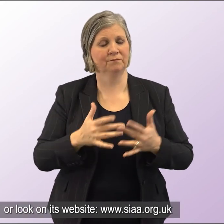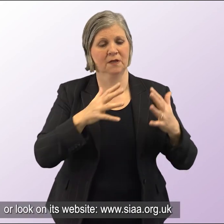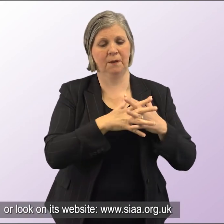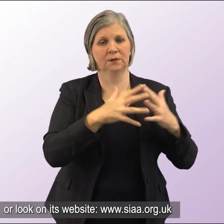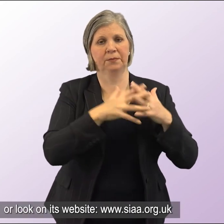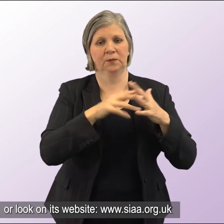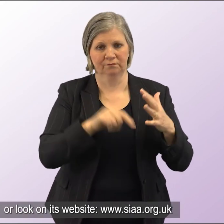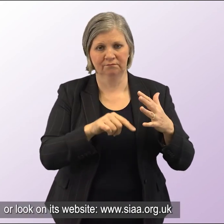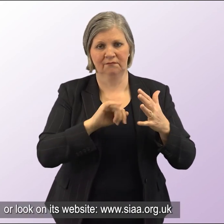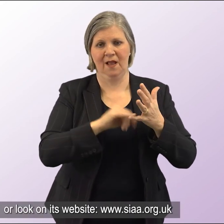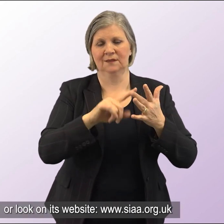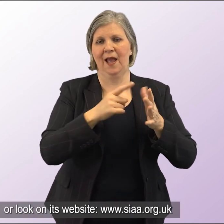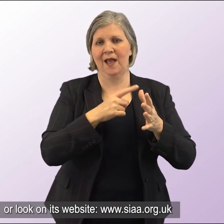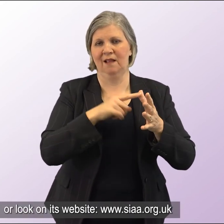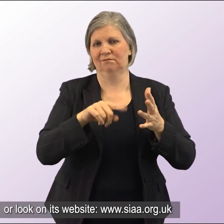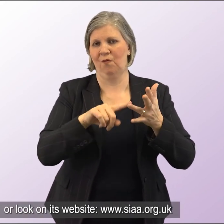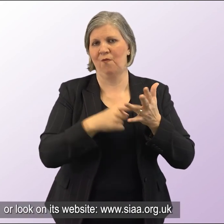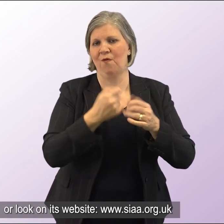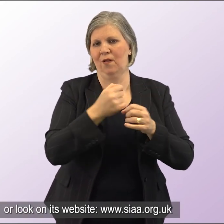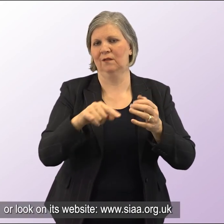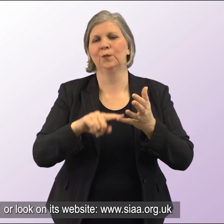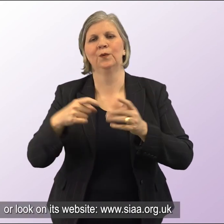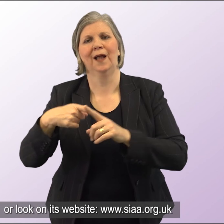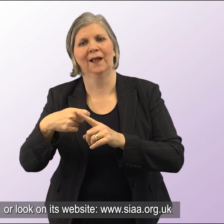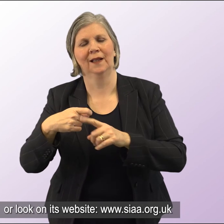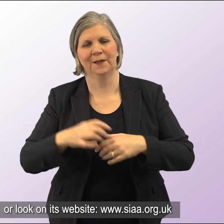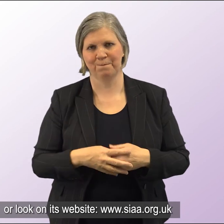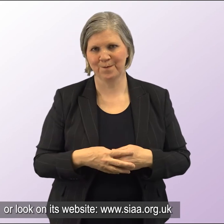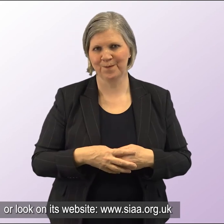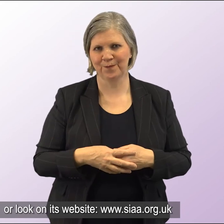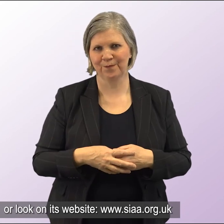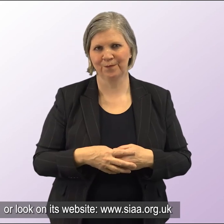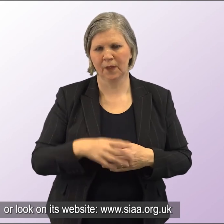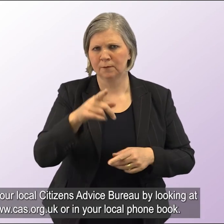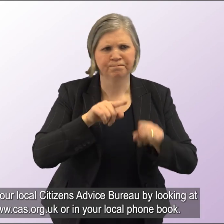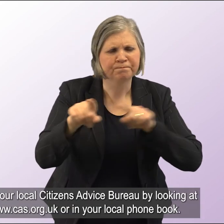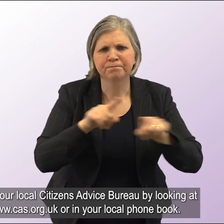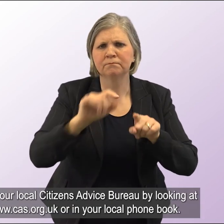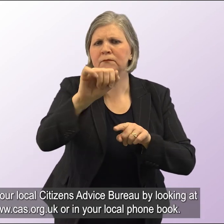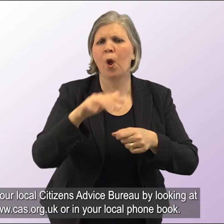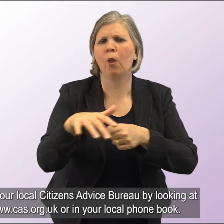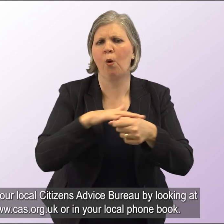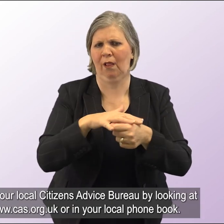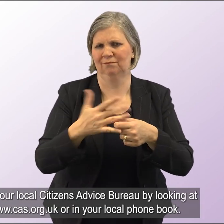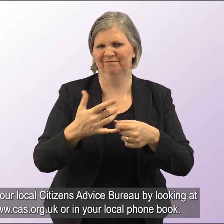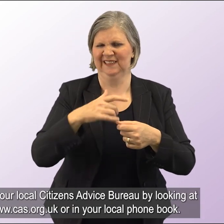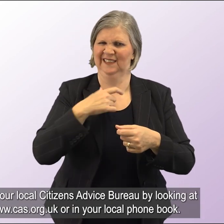website www.siaa.org.uk Find your local